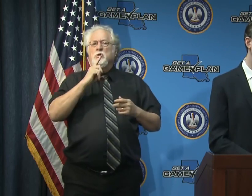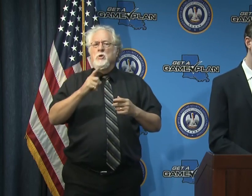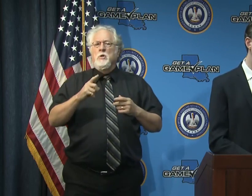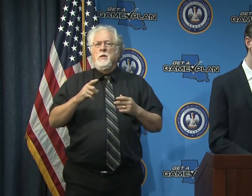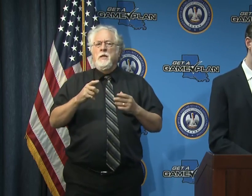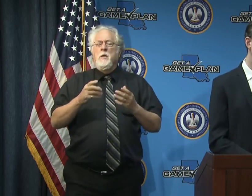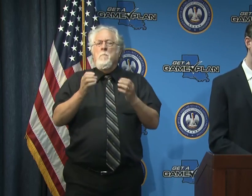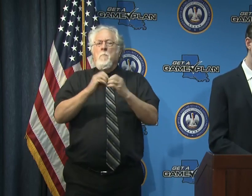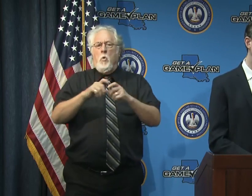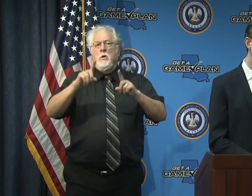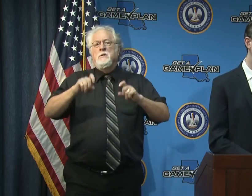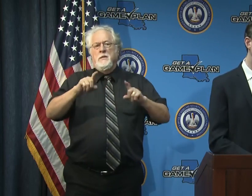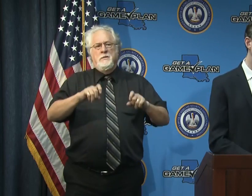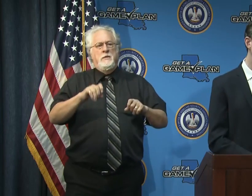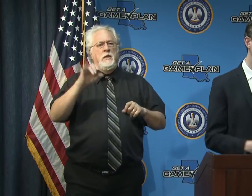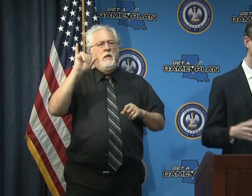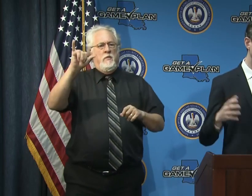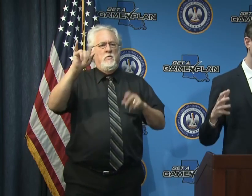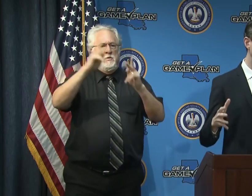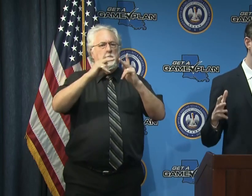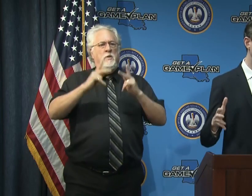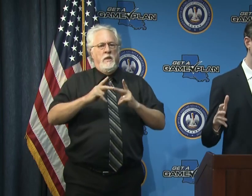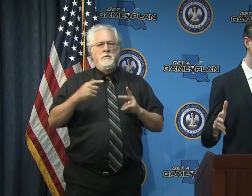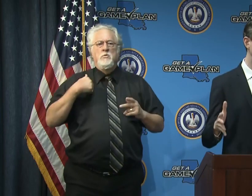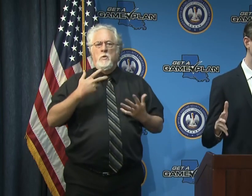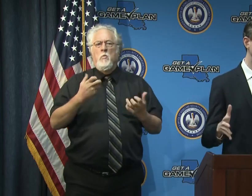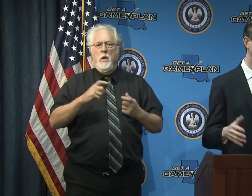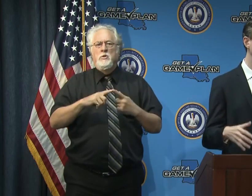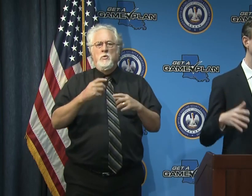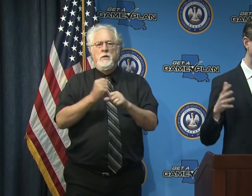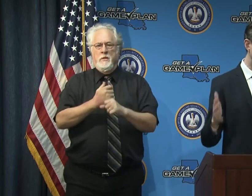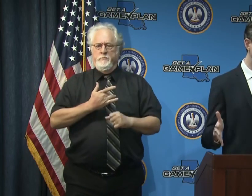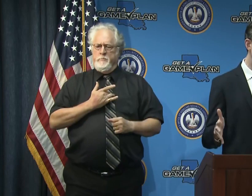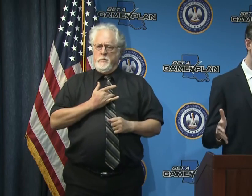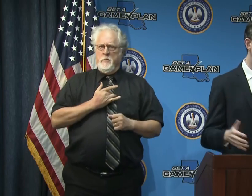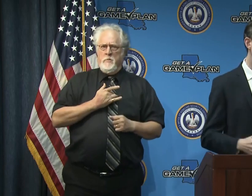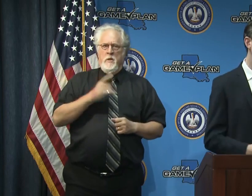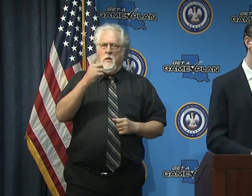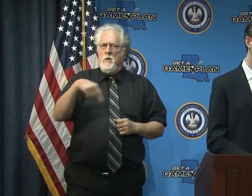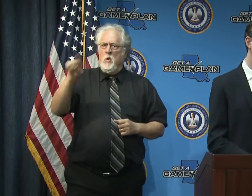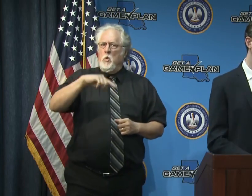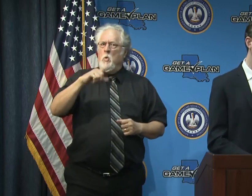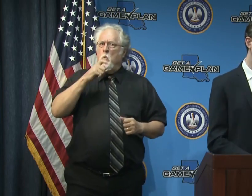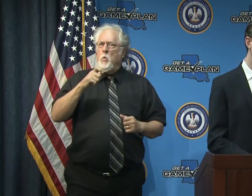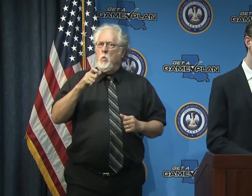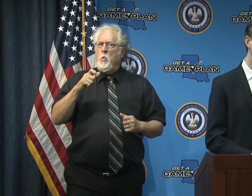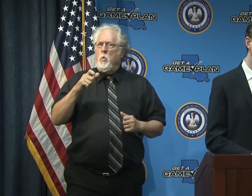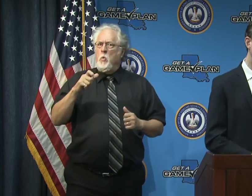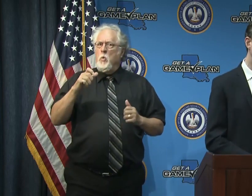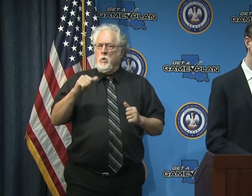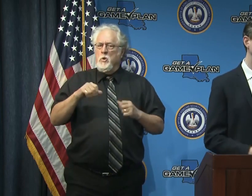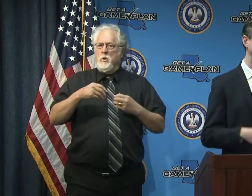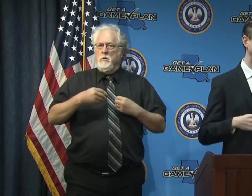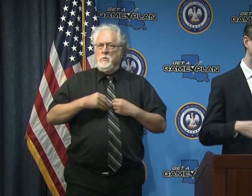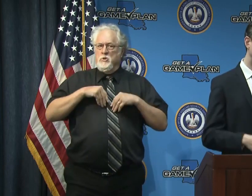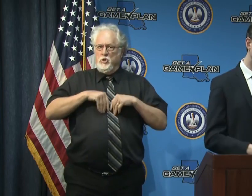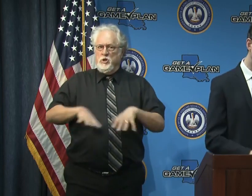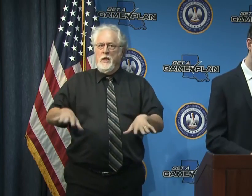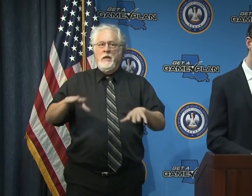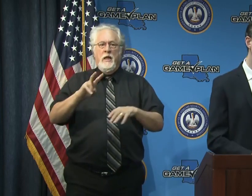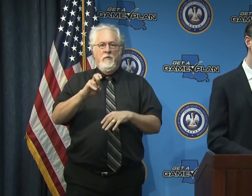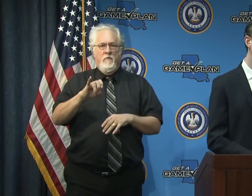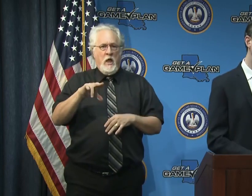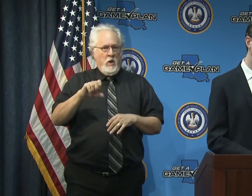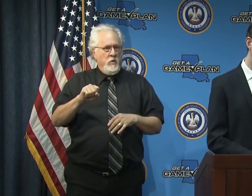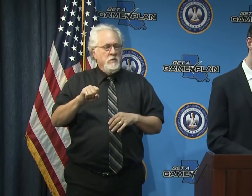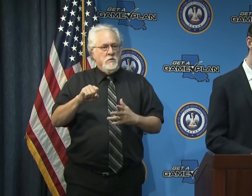into doing more testing in those settings where we really want to get a sense of everybody that could possibly be shedding virus and then that'll